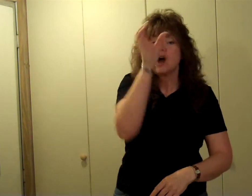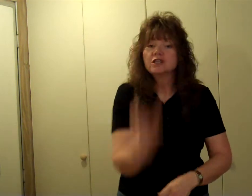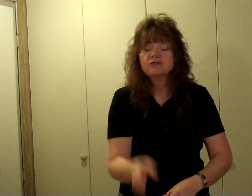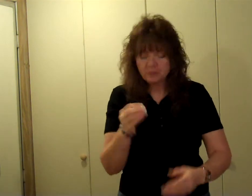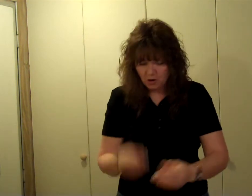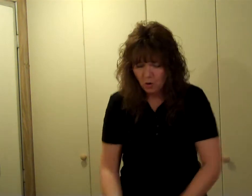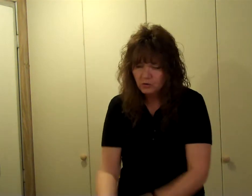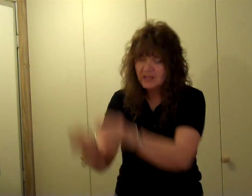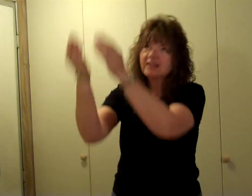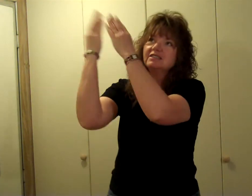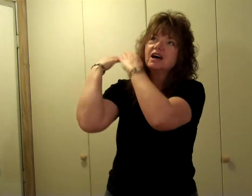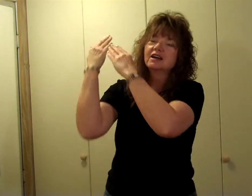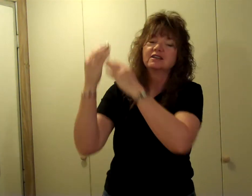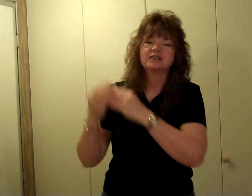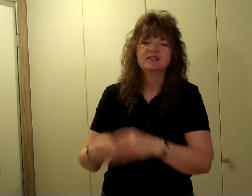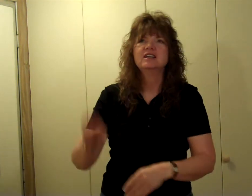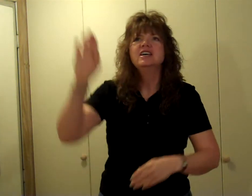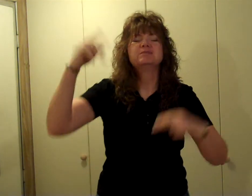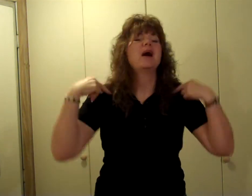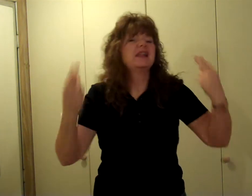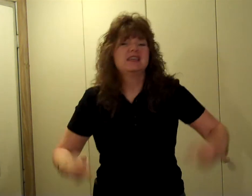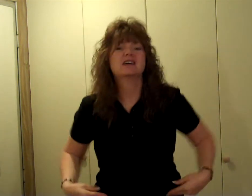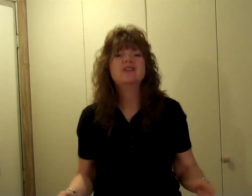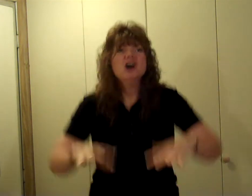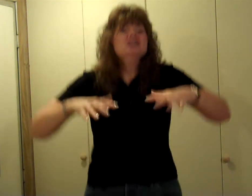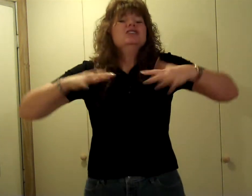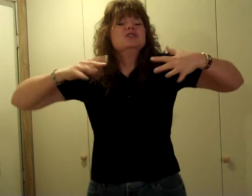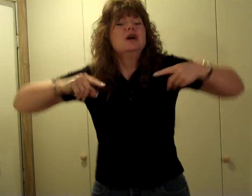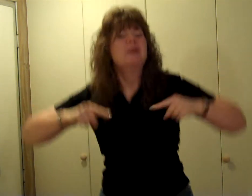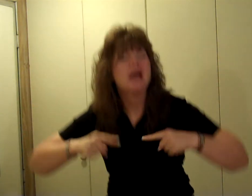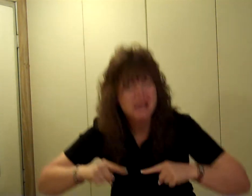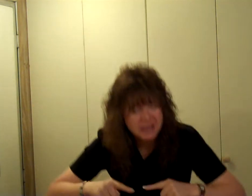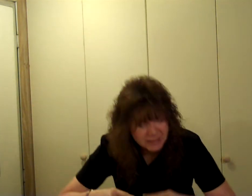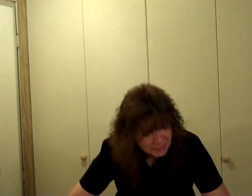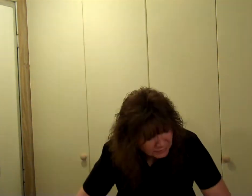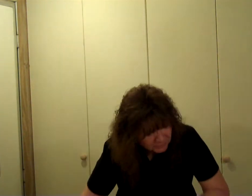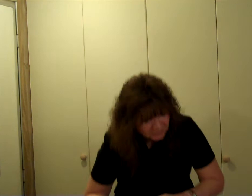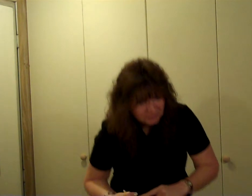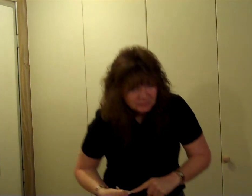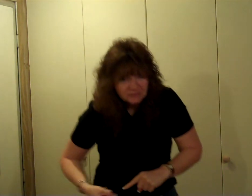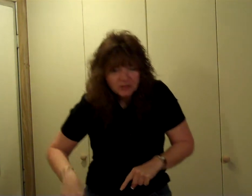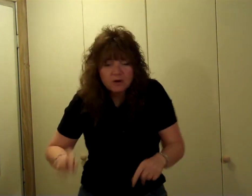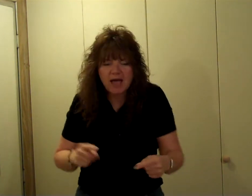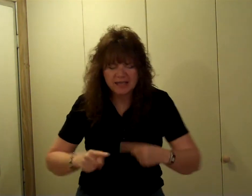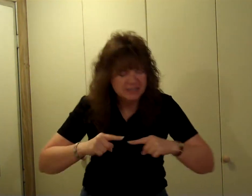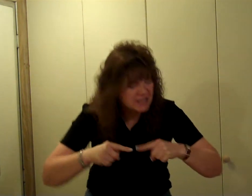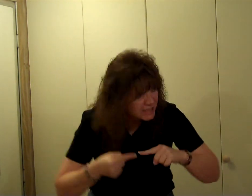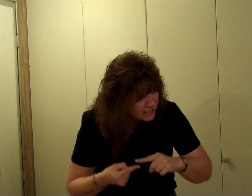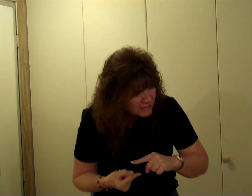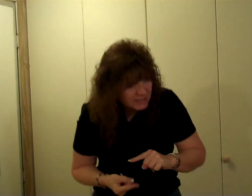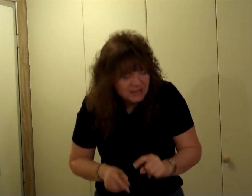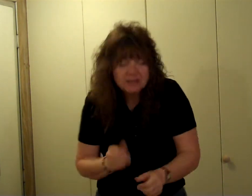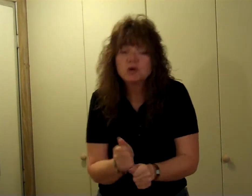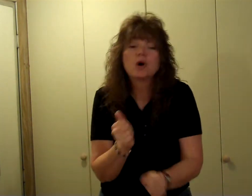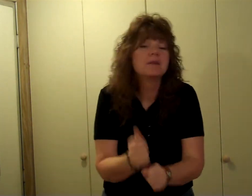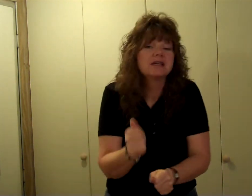cross of the hole they dug, his body confounds with the pain. Through agony and torment,